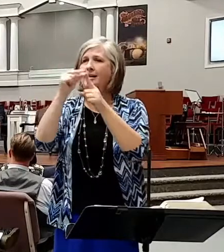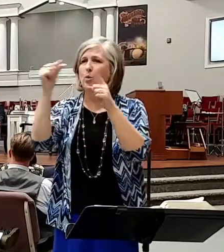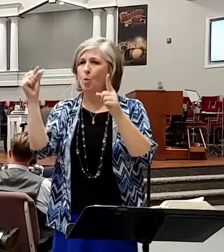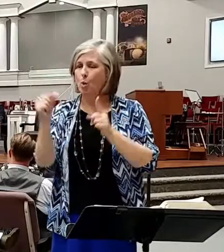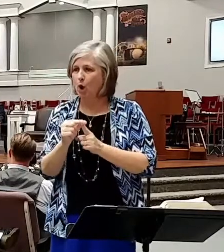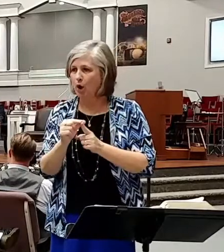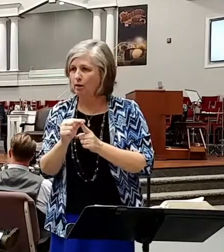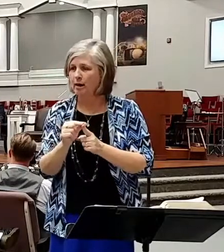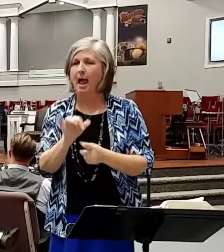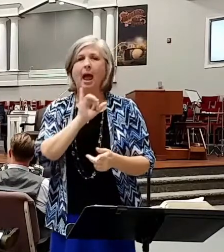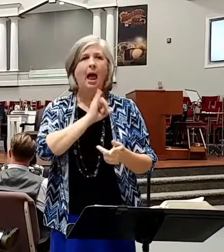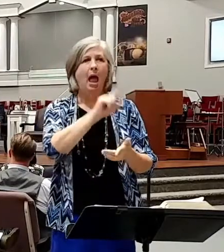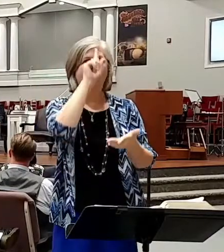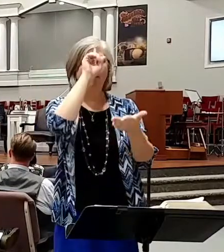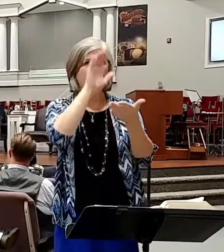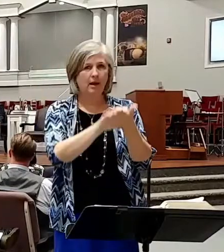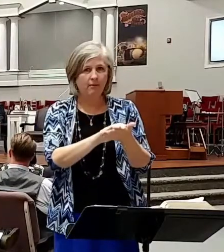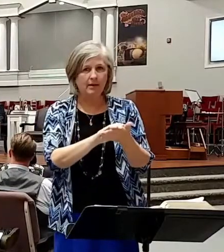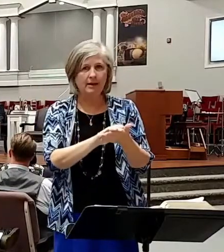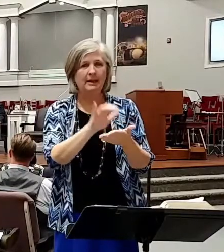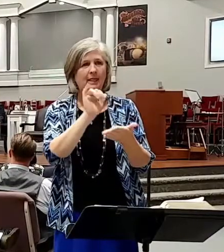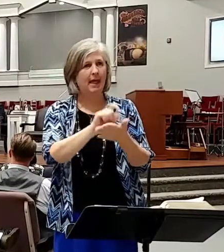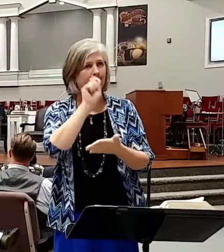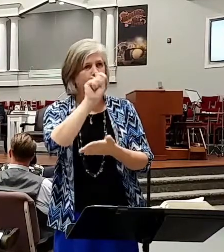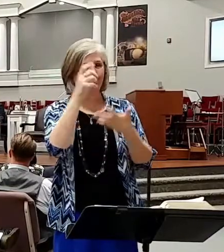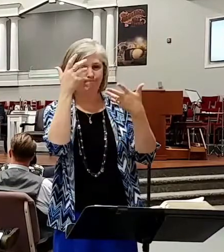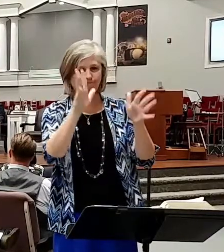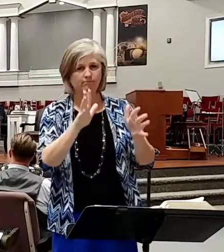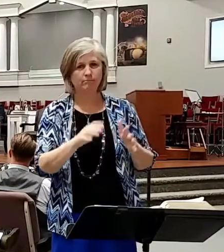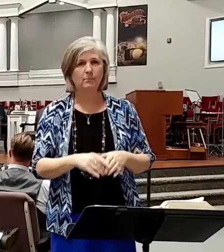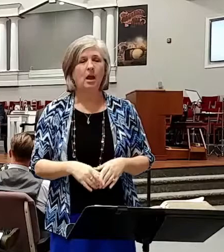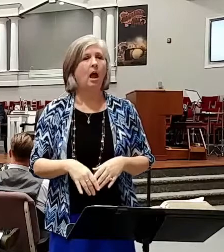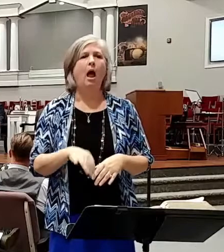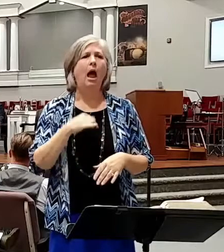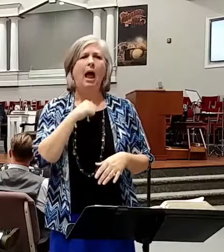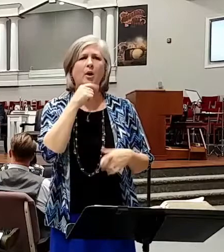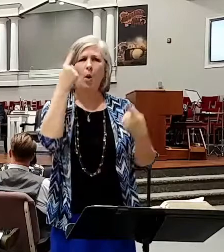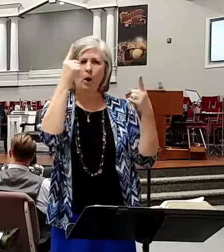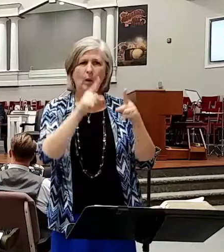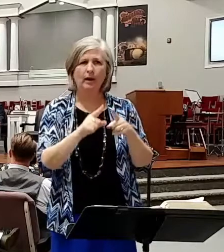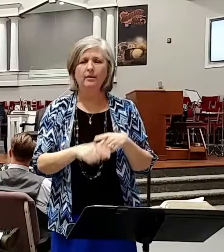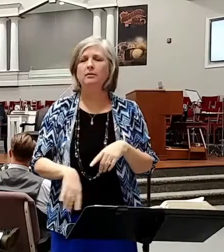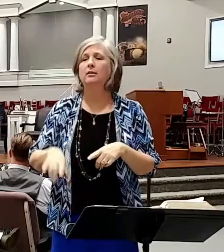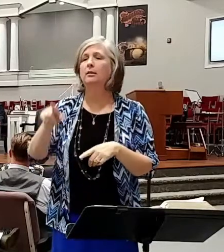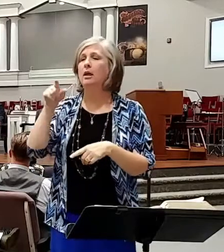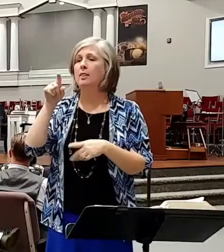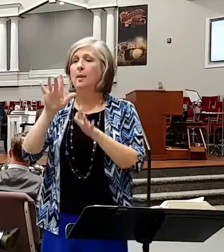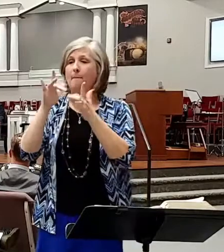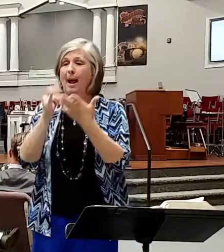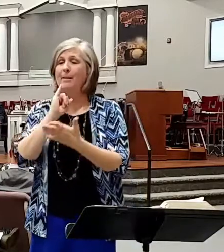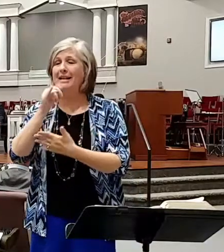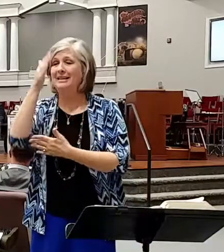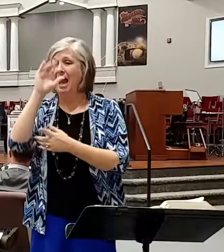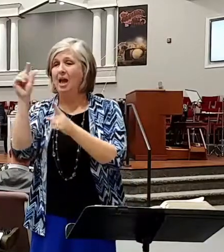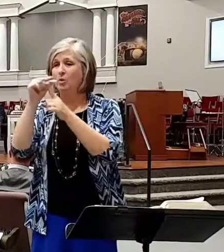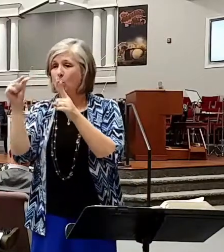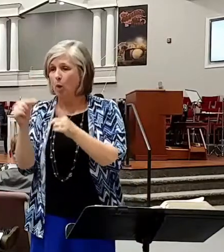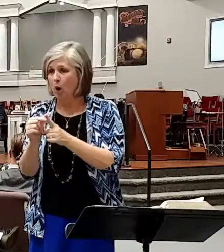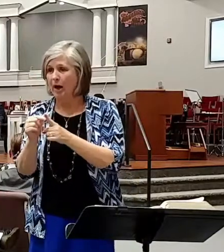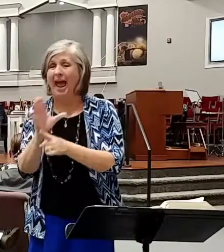I believe it. That settles it. I don't agree. I think it's this. The Bible is God's Word, and that settles